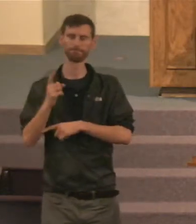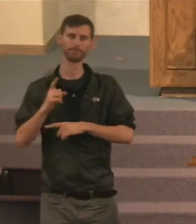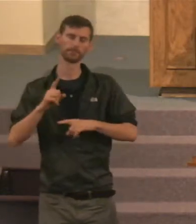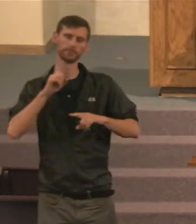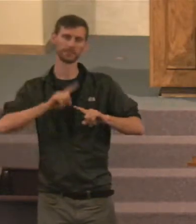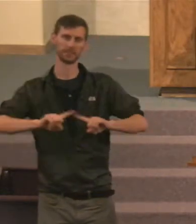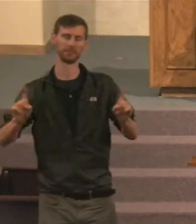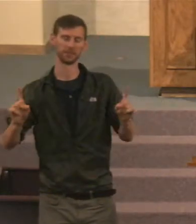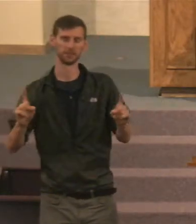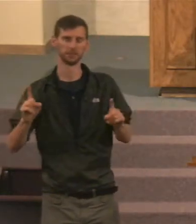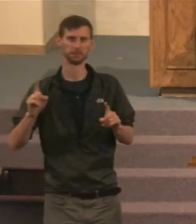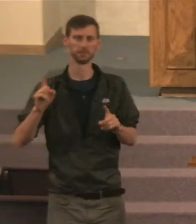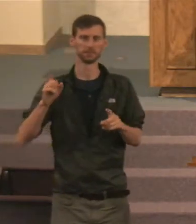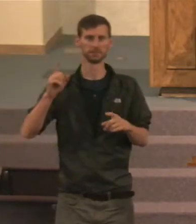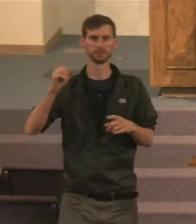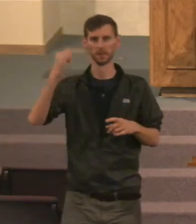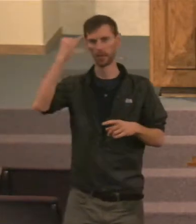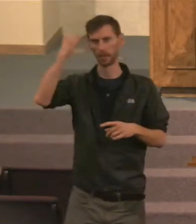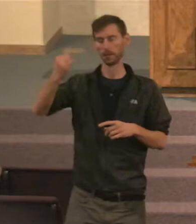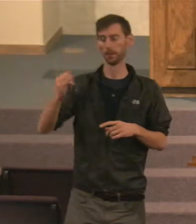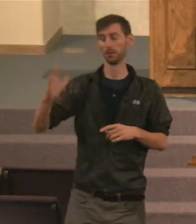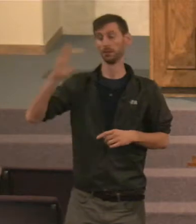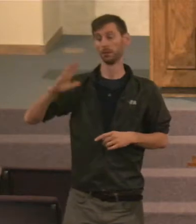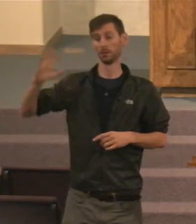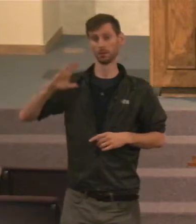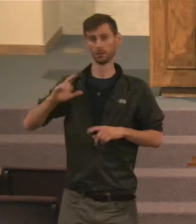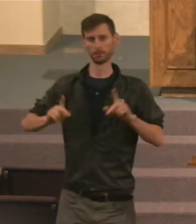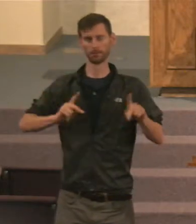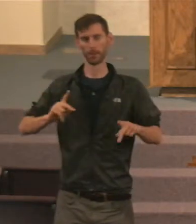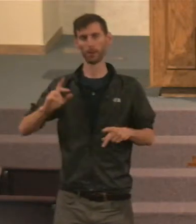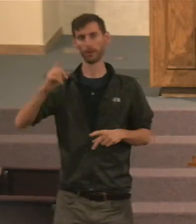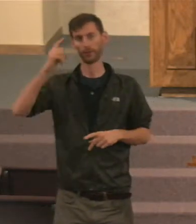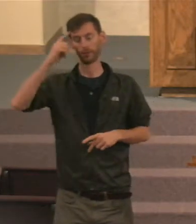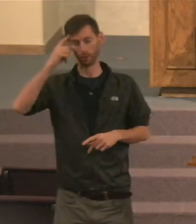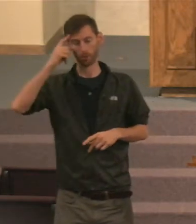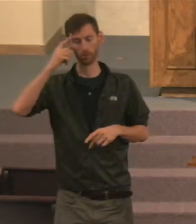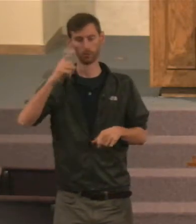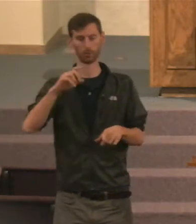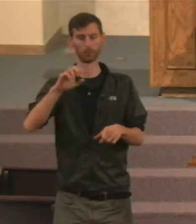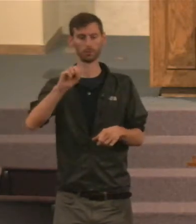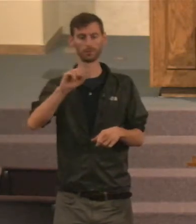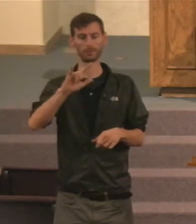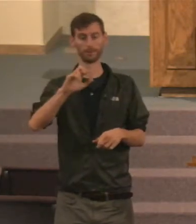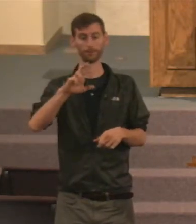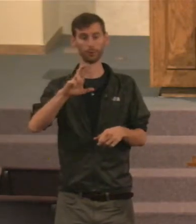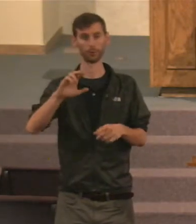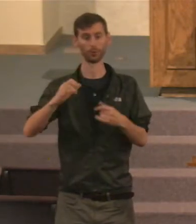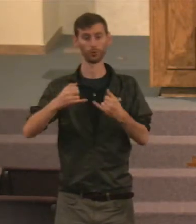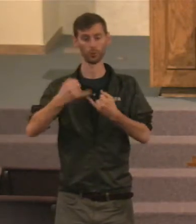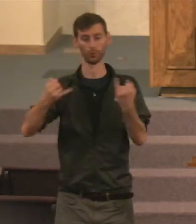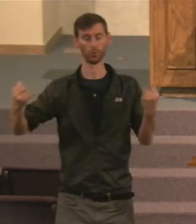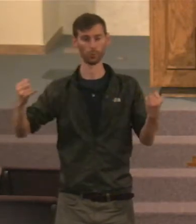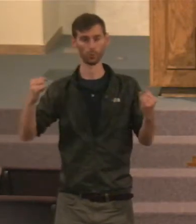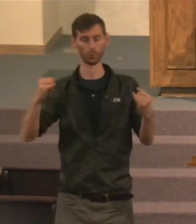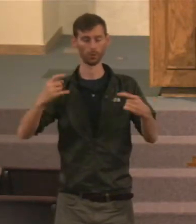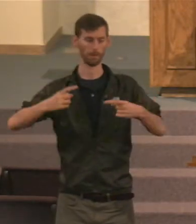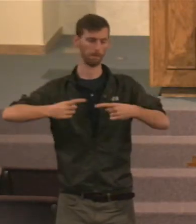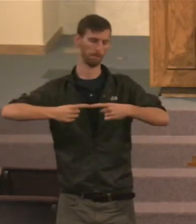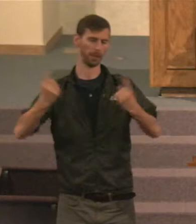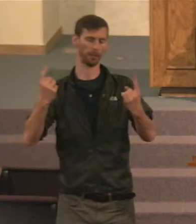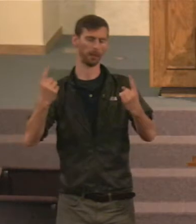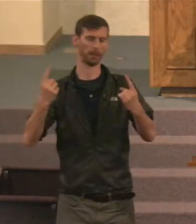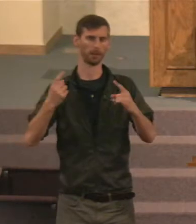it. And so, he said, what they used to think about, the silver cord, Before the silver cord was broken, before it snapped,